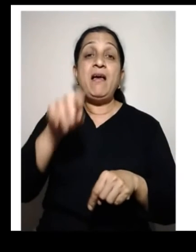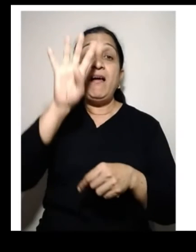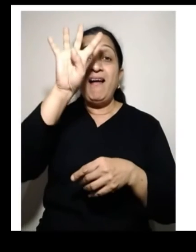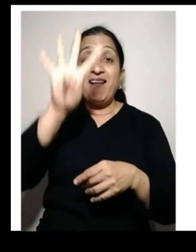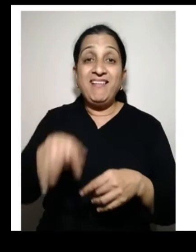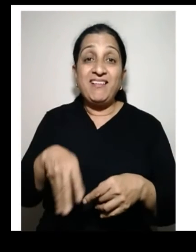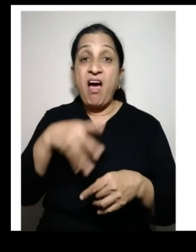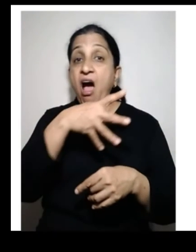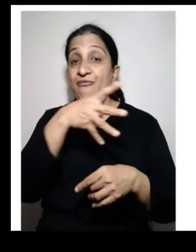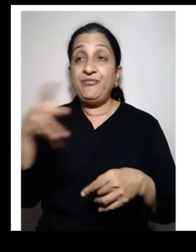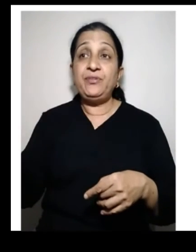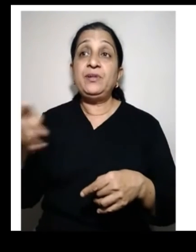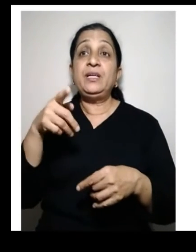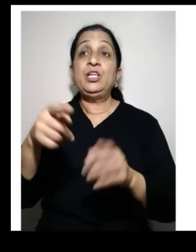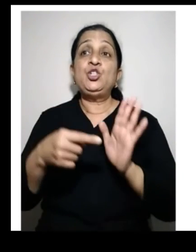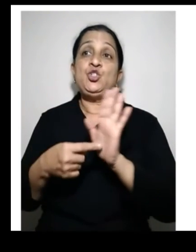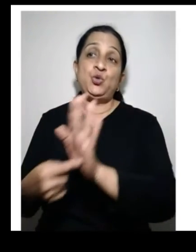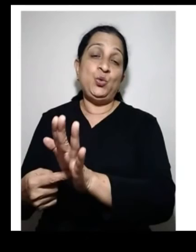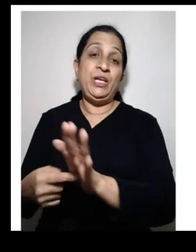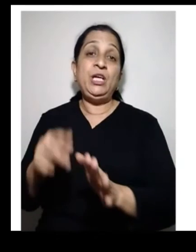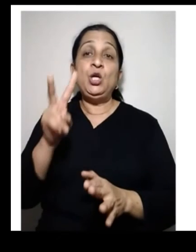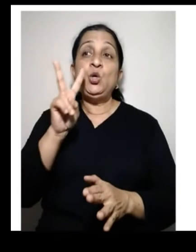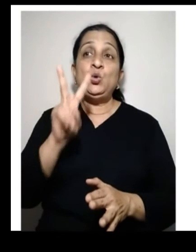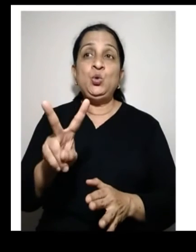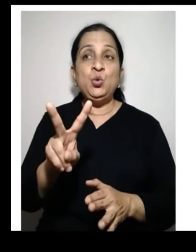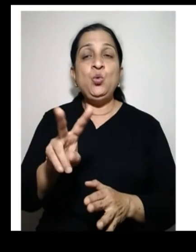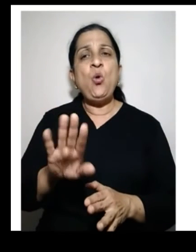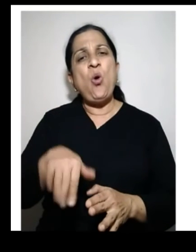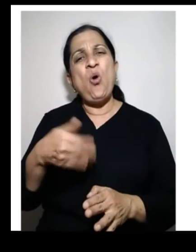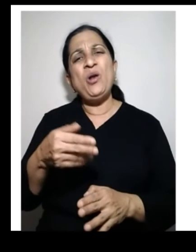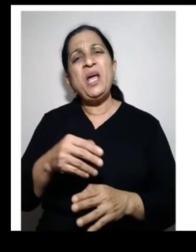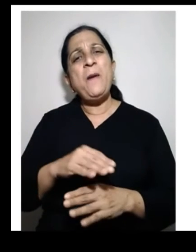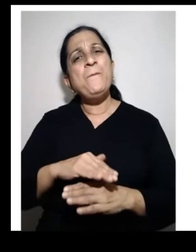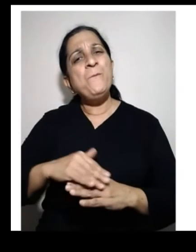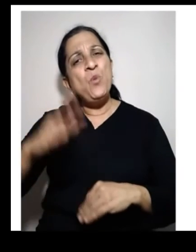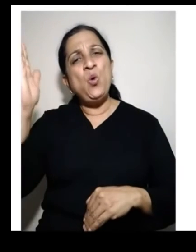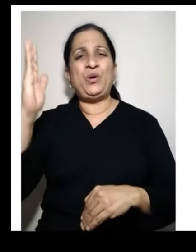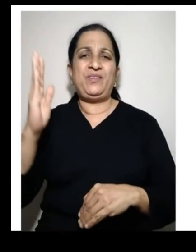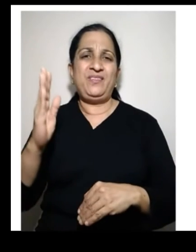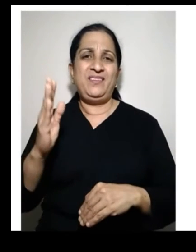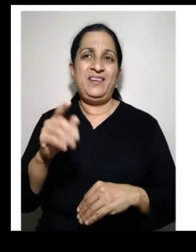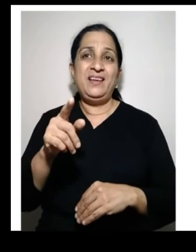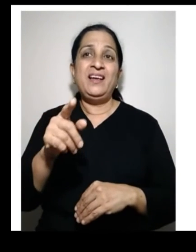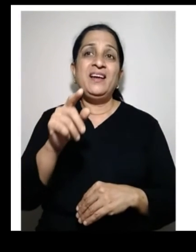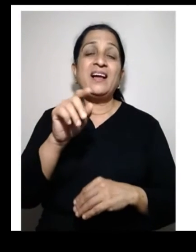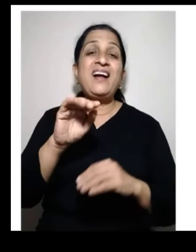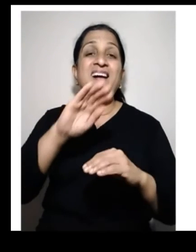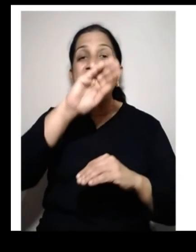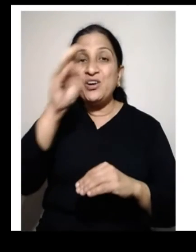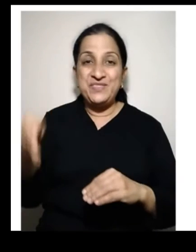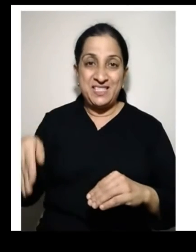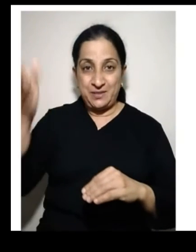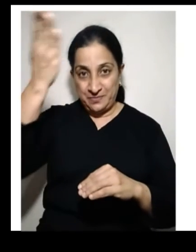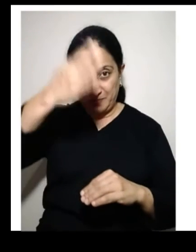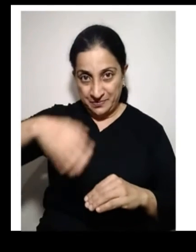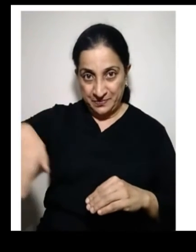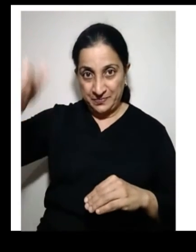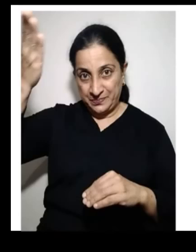So, the indifference map is shown in the graph. So, it is with two